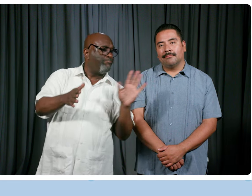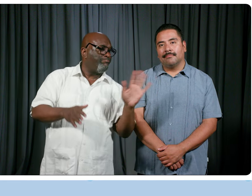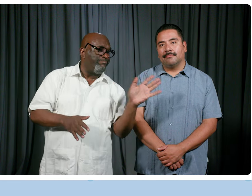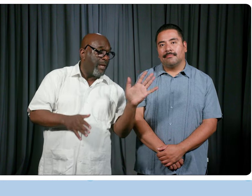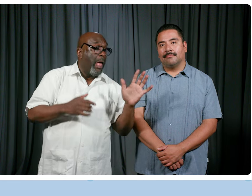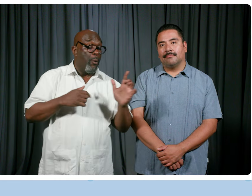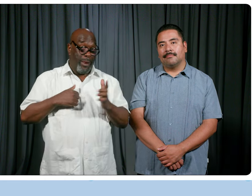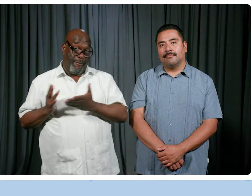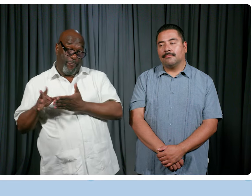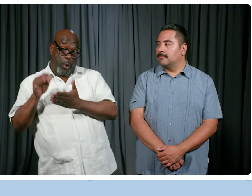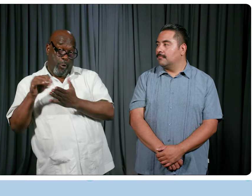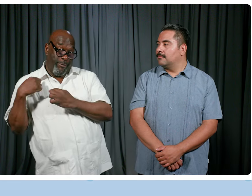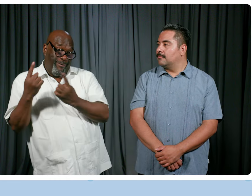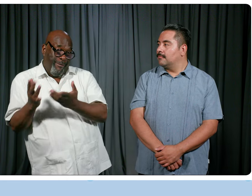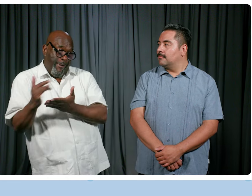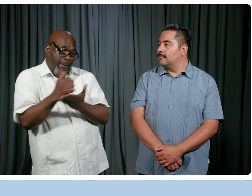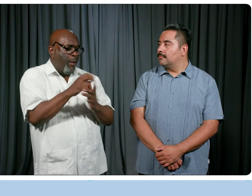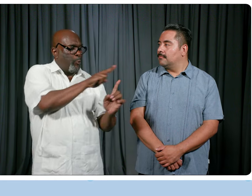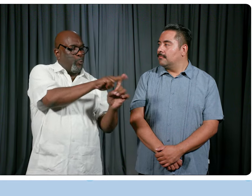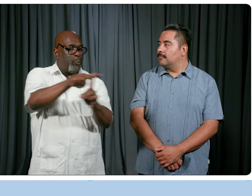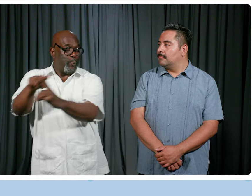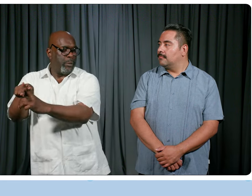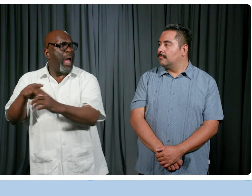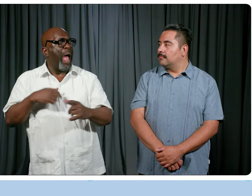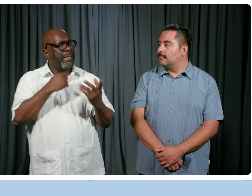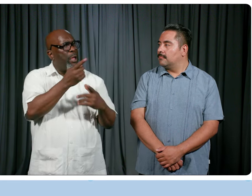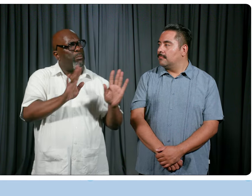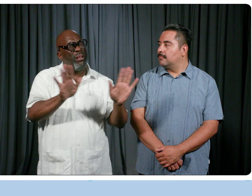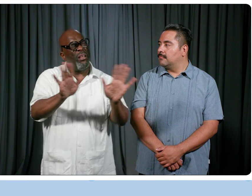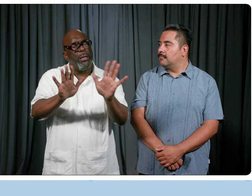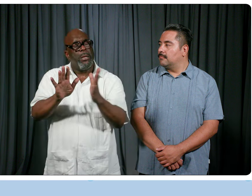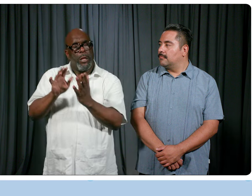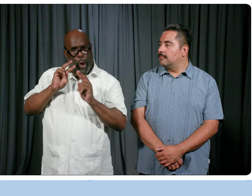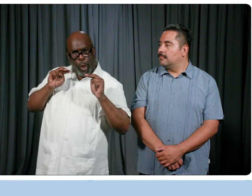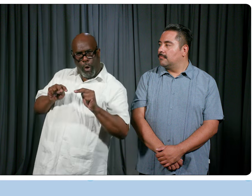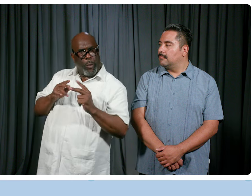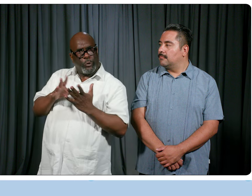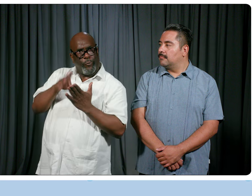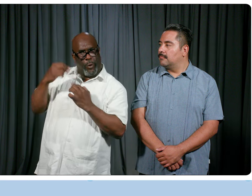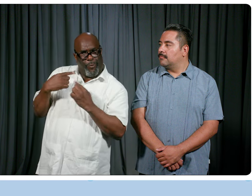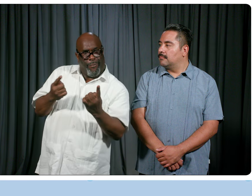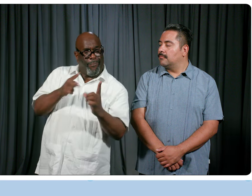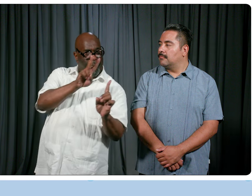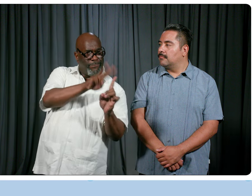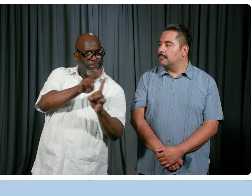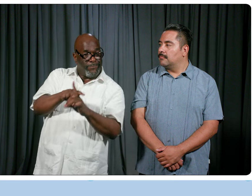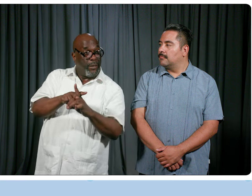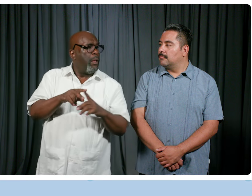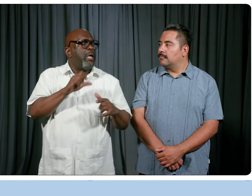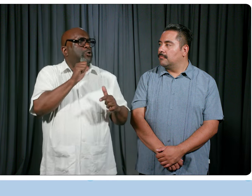used what I learned. And that's why I always tell people, I say, capitalize on what you've learned. Don't get focused on a title. Don't get focused on a job